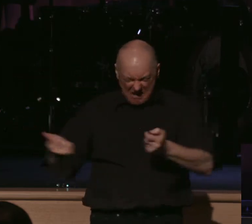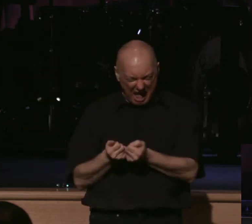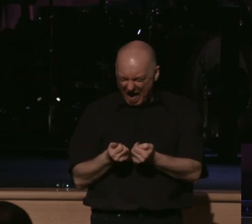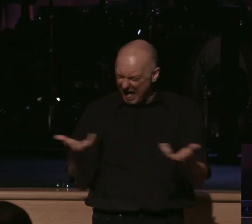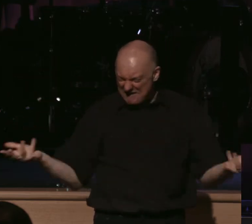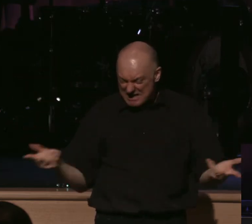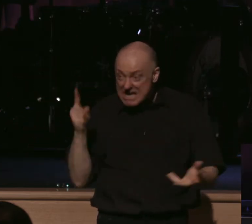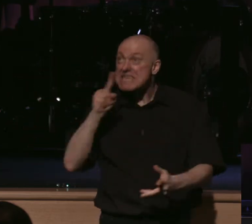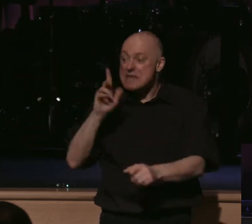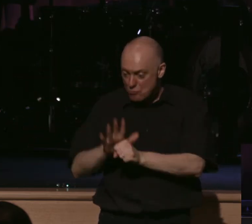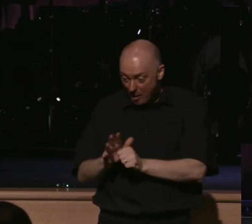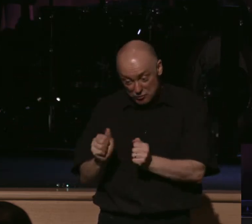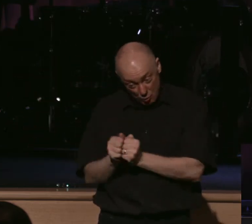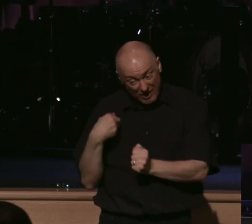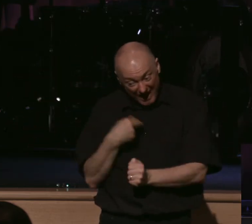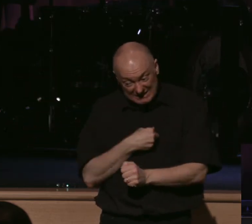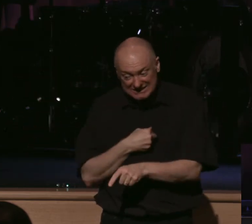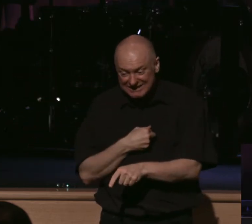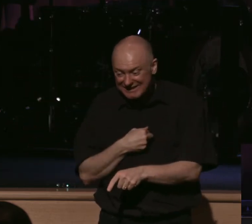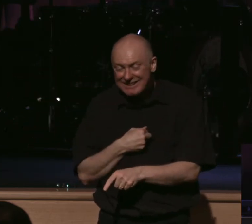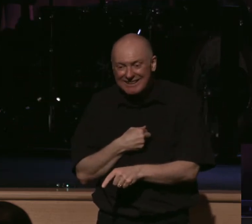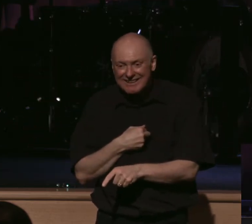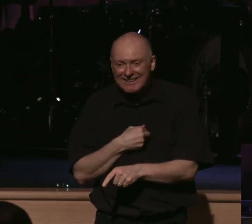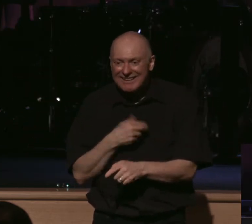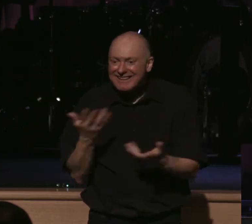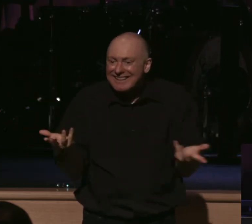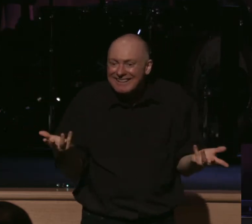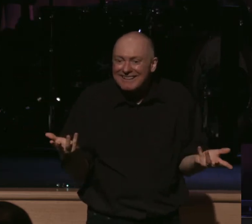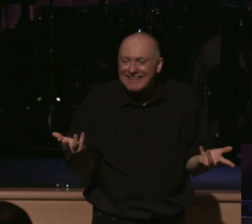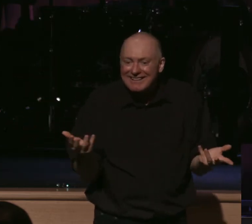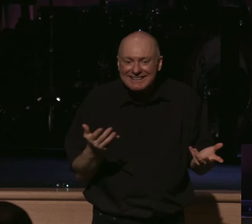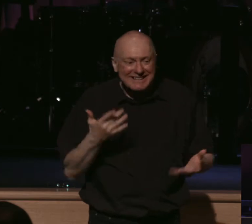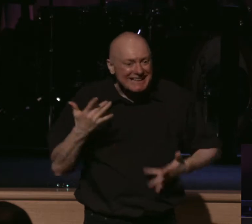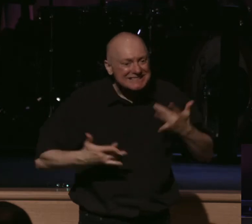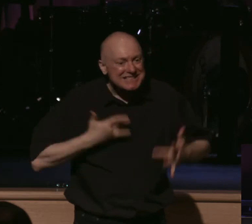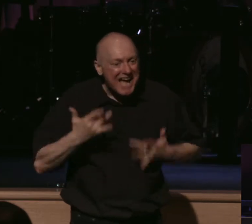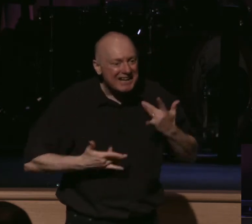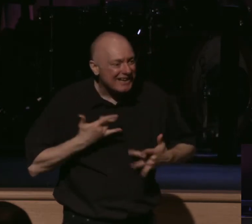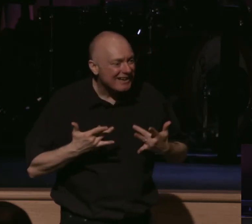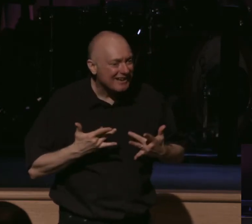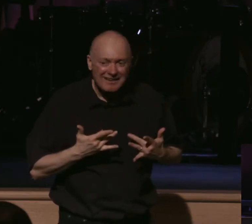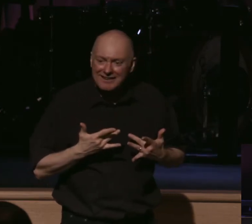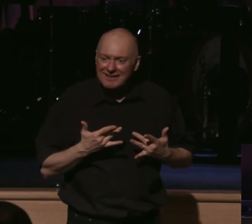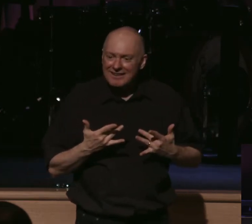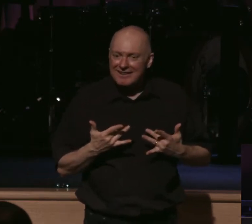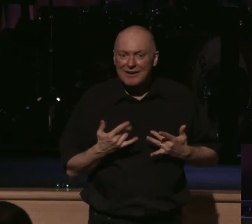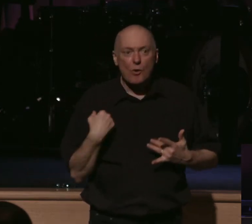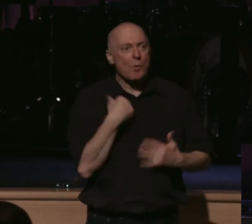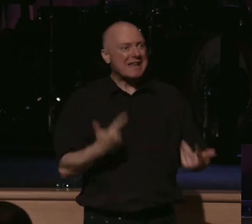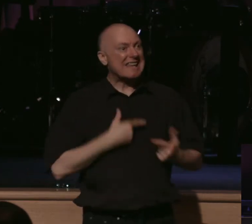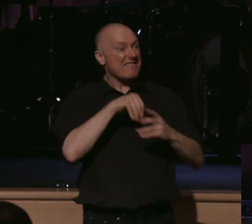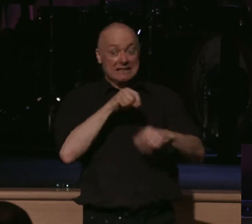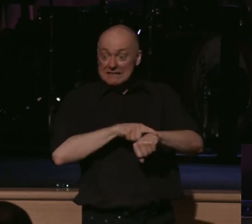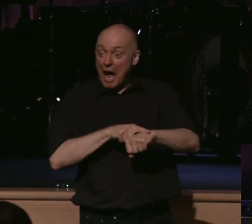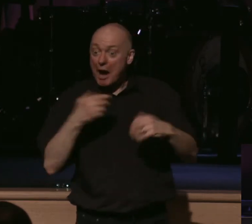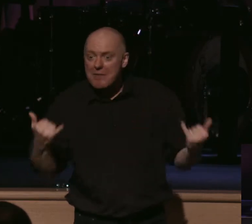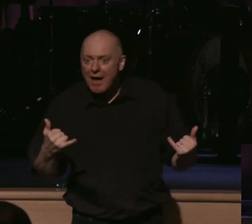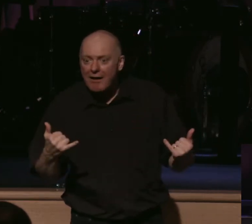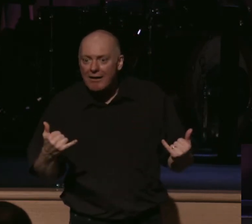He has promised he'll be with us. And how exciting it is. How exciting. Live in a time. What if the church